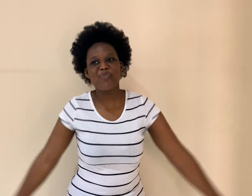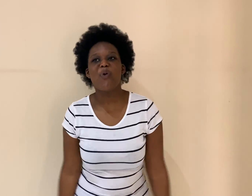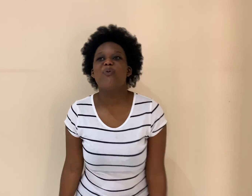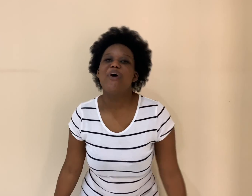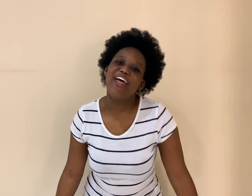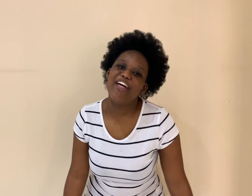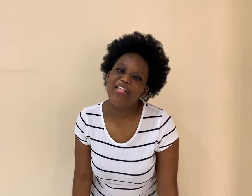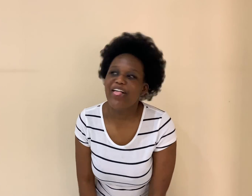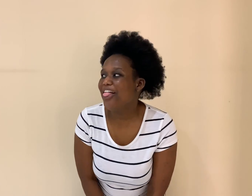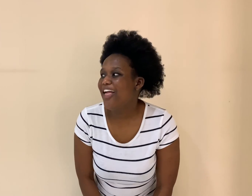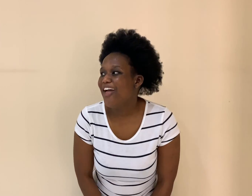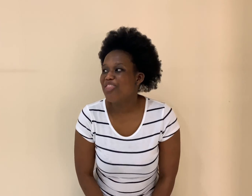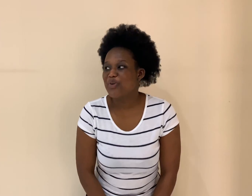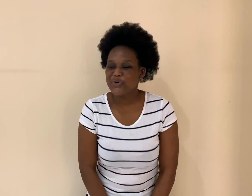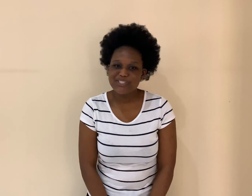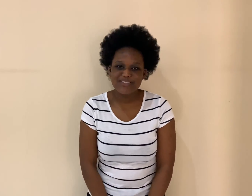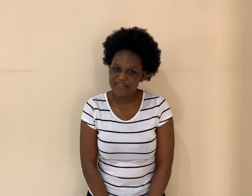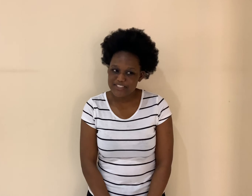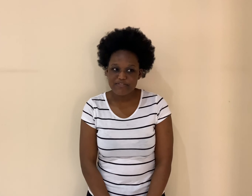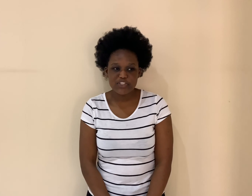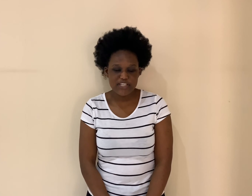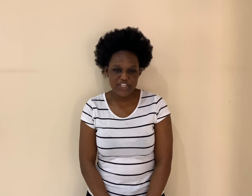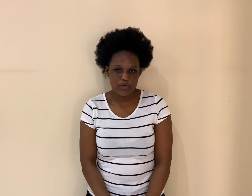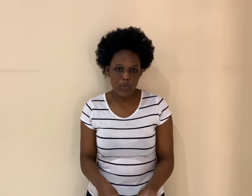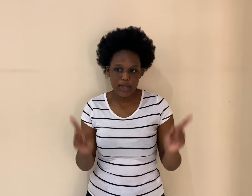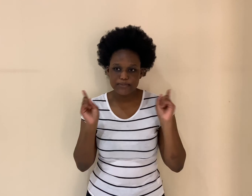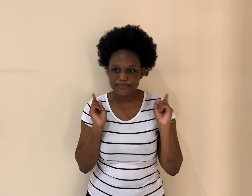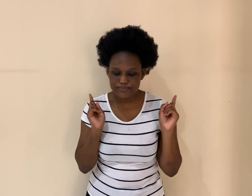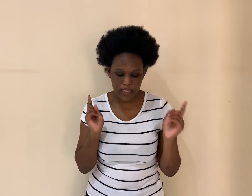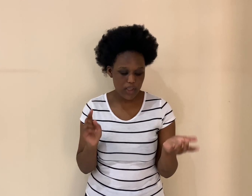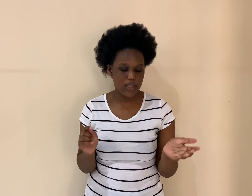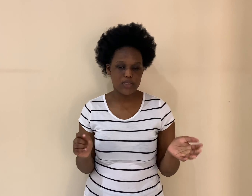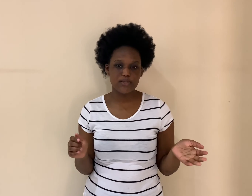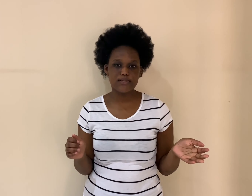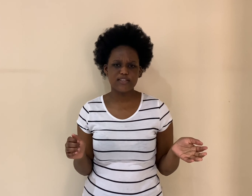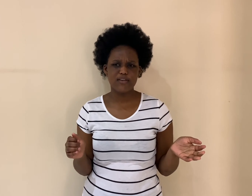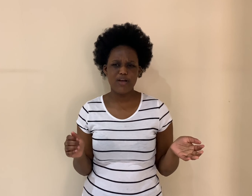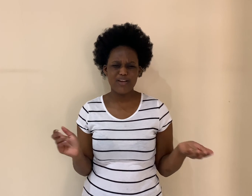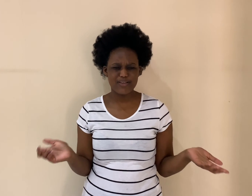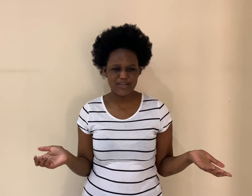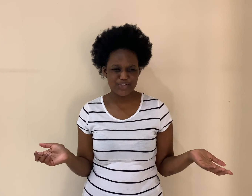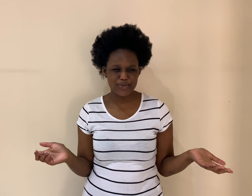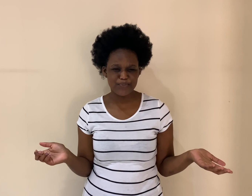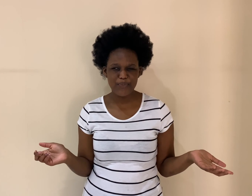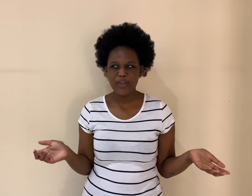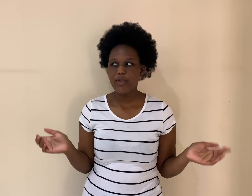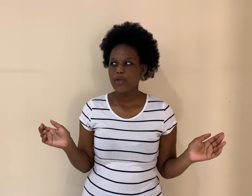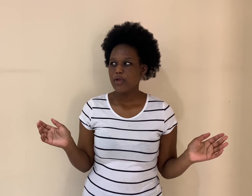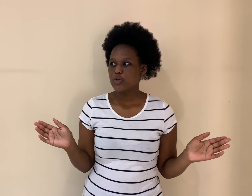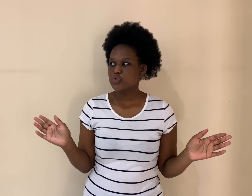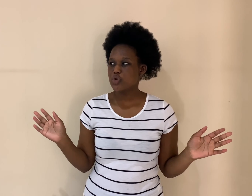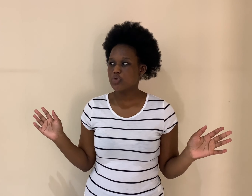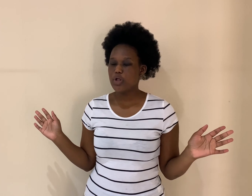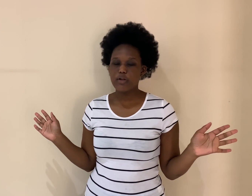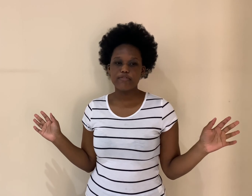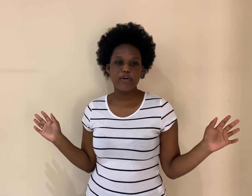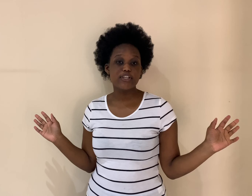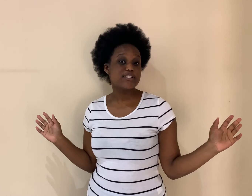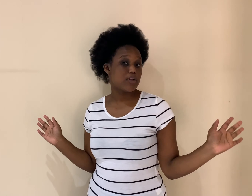Well, the causes of deforestation. One is agriculture. So a lot of forests are